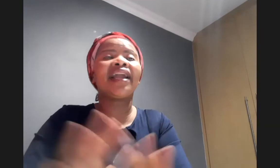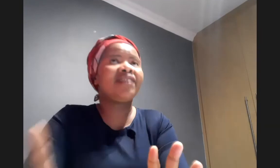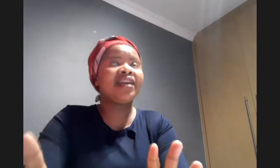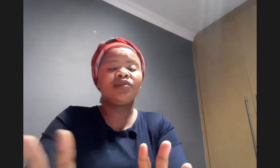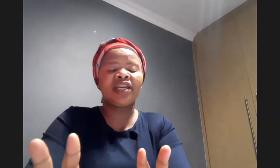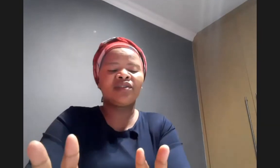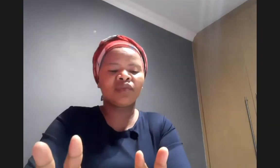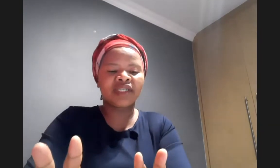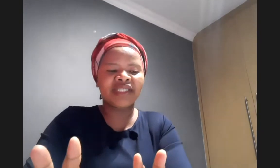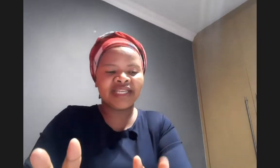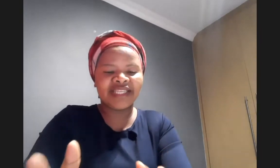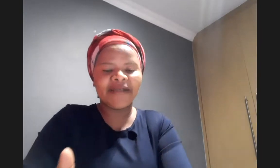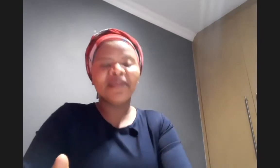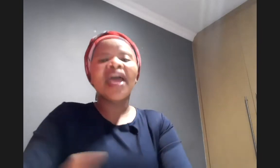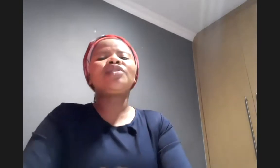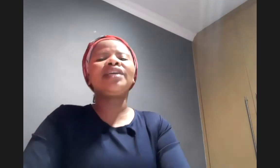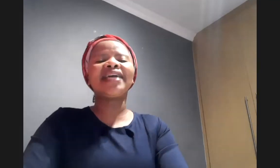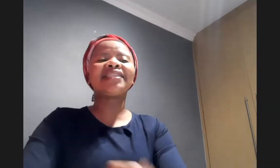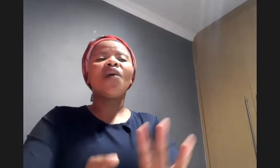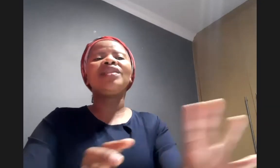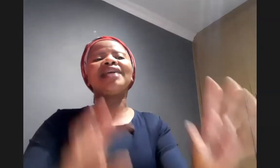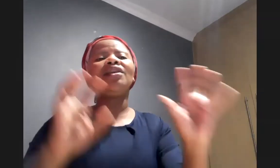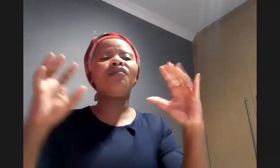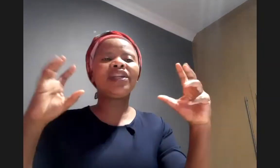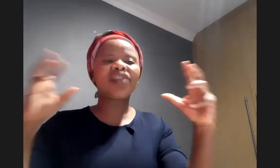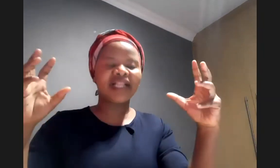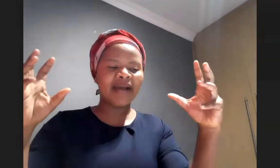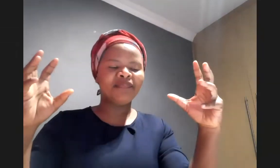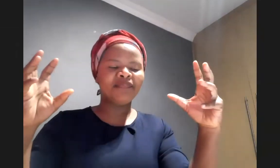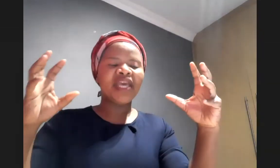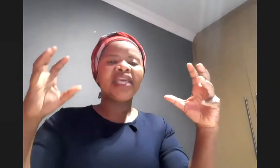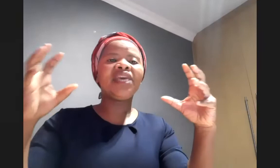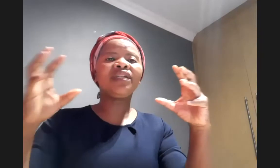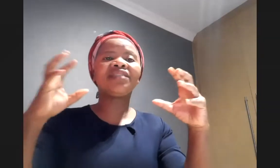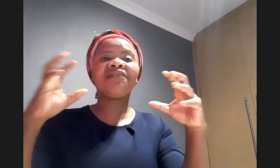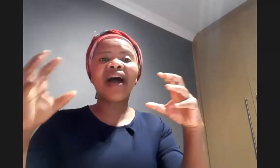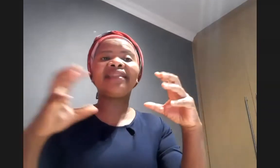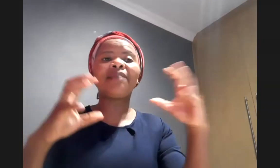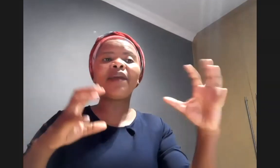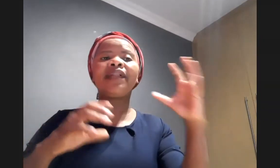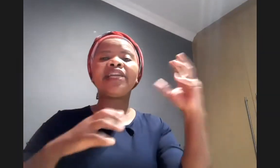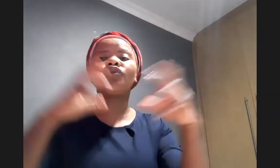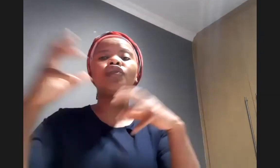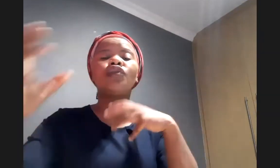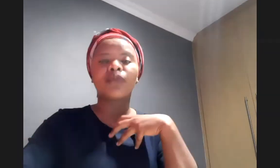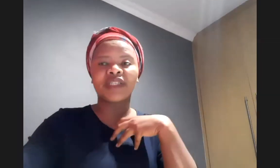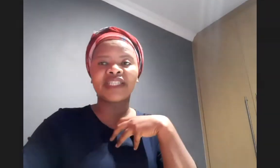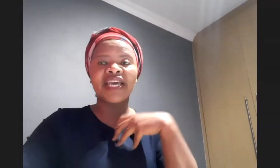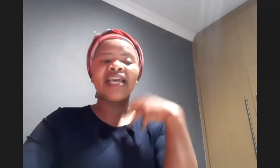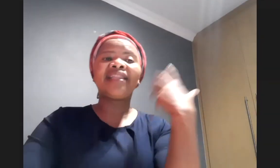i've learned to take those words seriously and so he says when the son of men shall come he will divide the people into two groups the